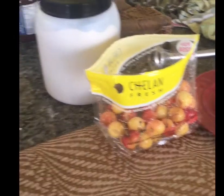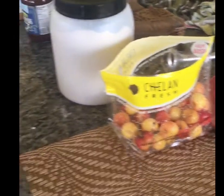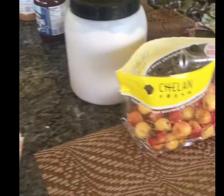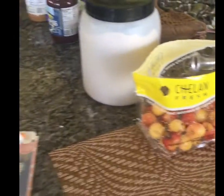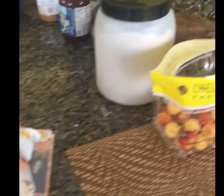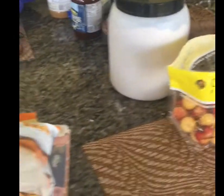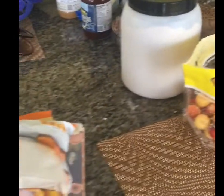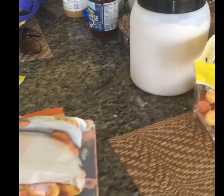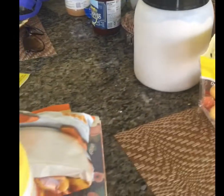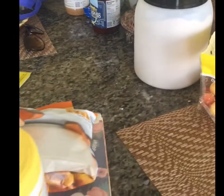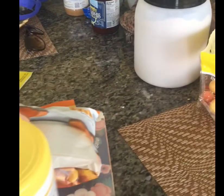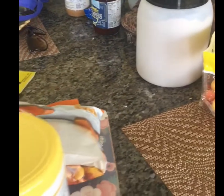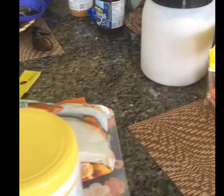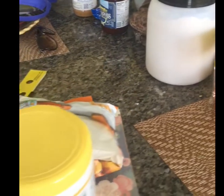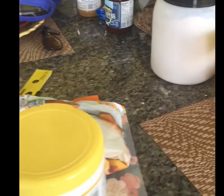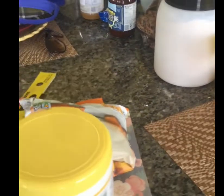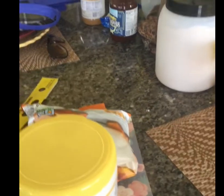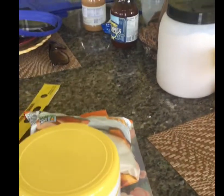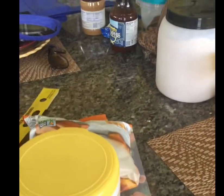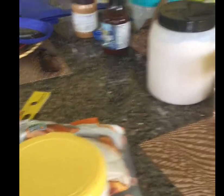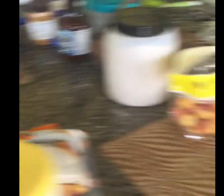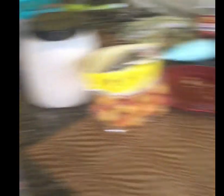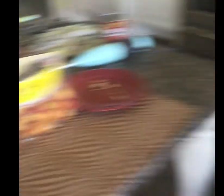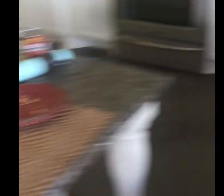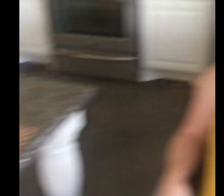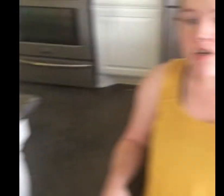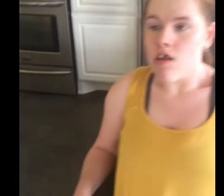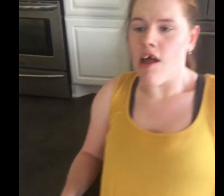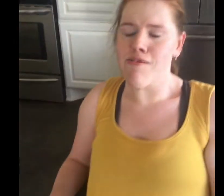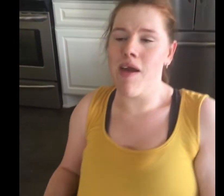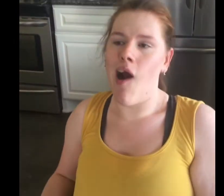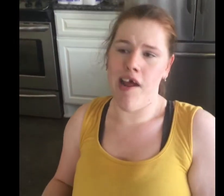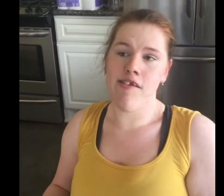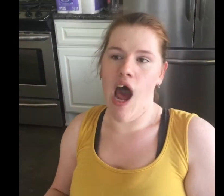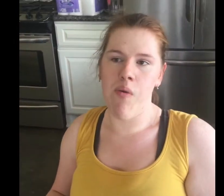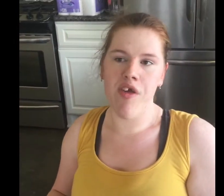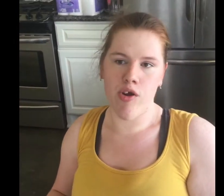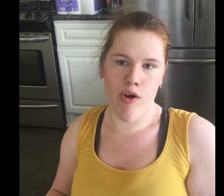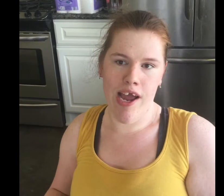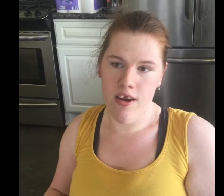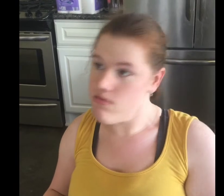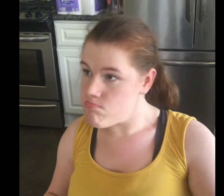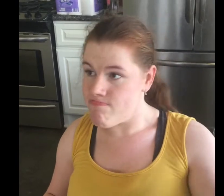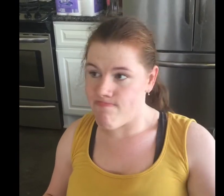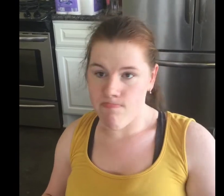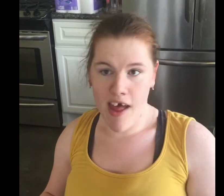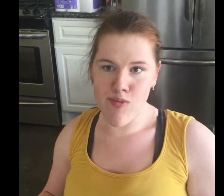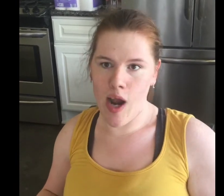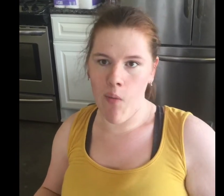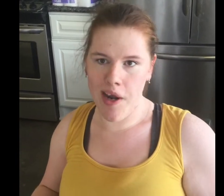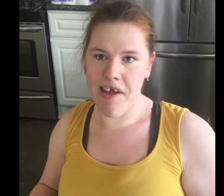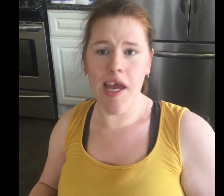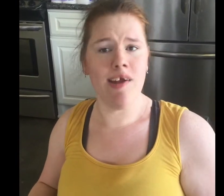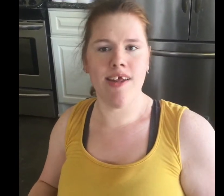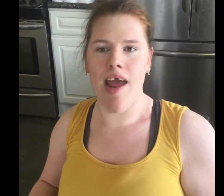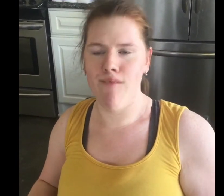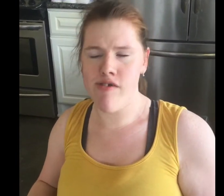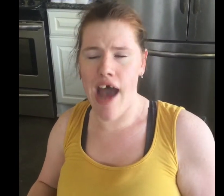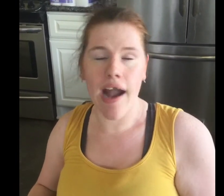half a bag of sweet potato chips because let's be honest I was hungry and that's what I wanted to eat today for snack.